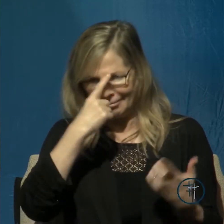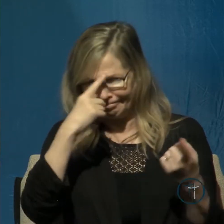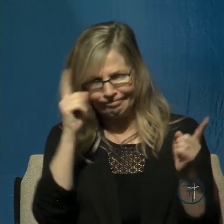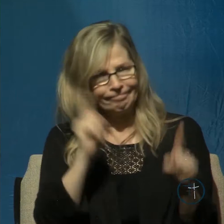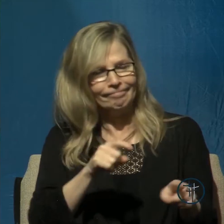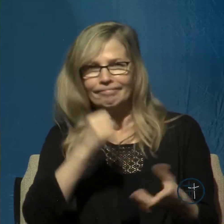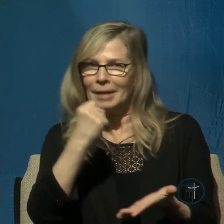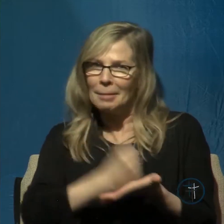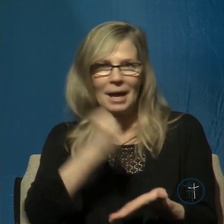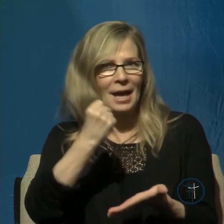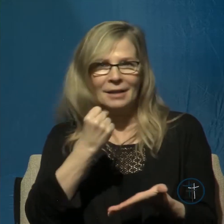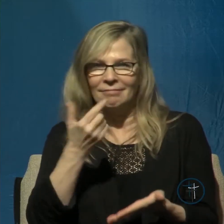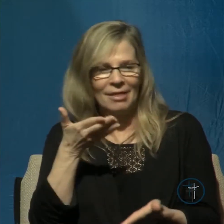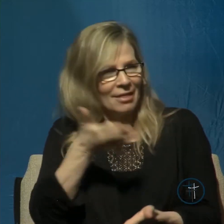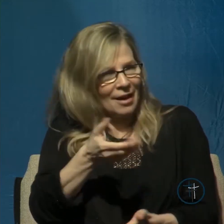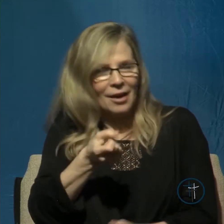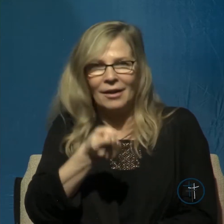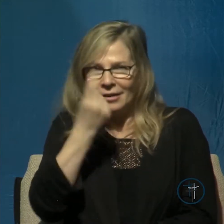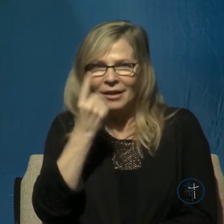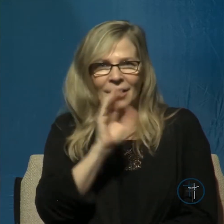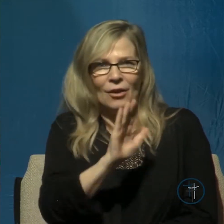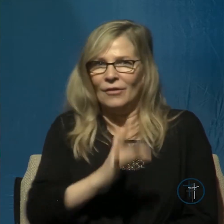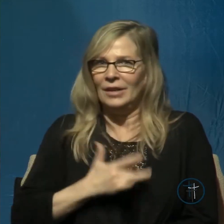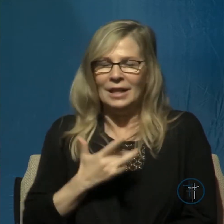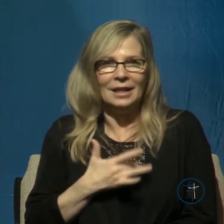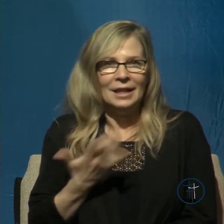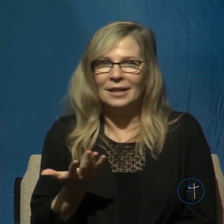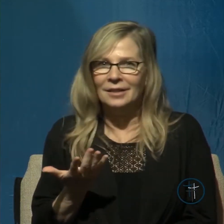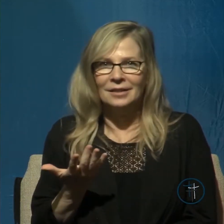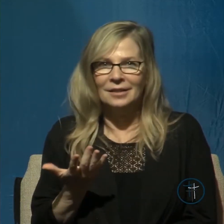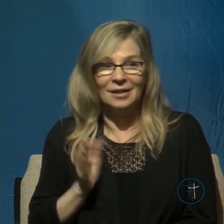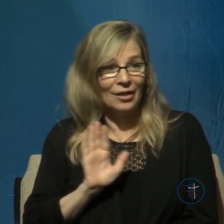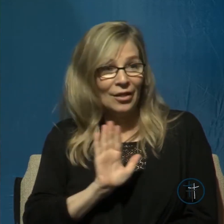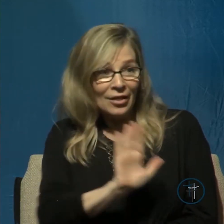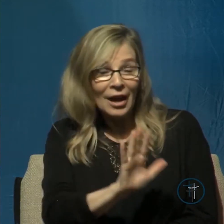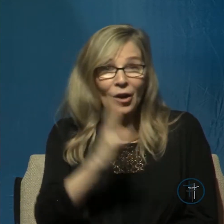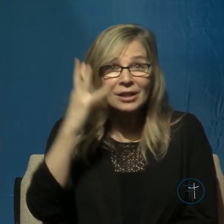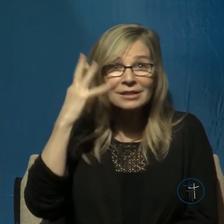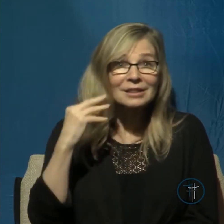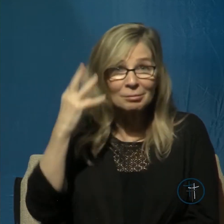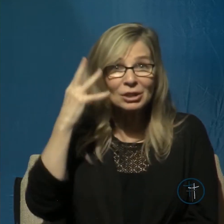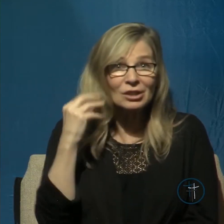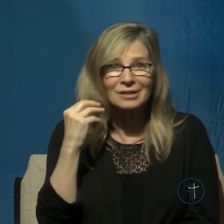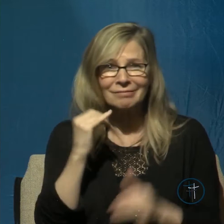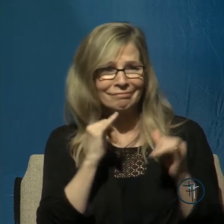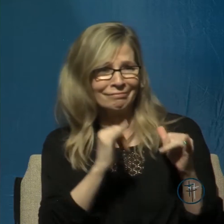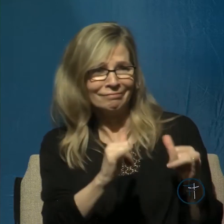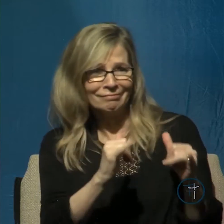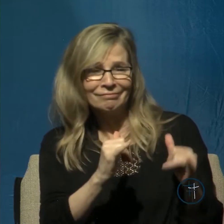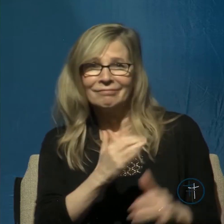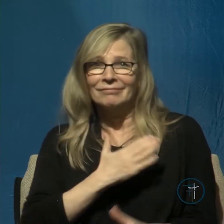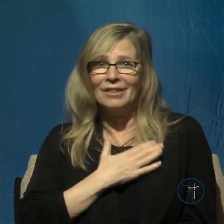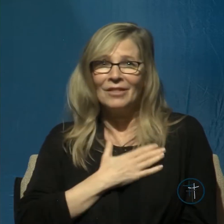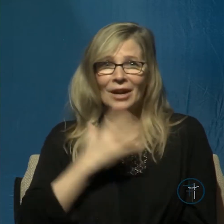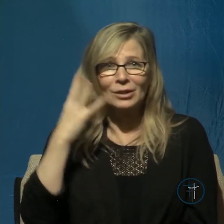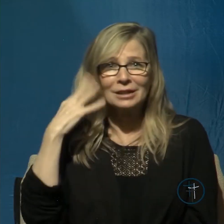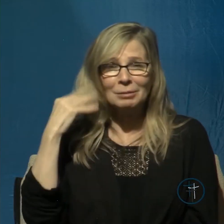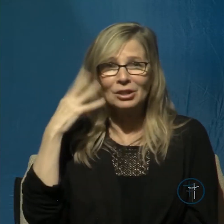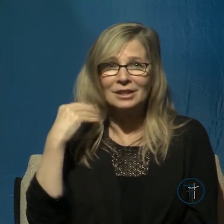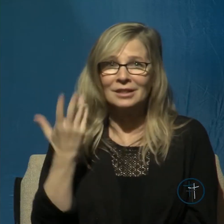understand what they were feeling because their experiences are our experiences. And so, because the Psalms